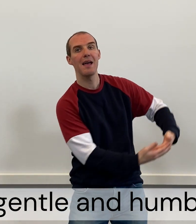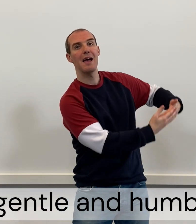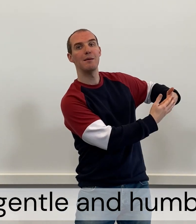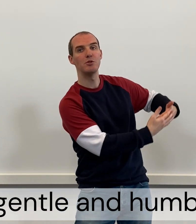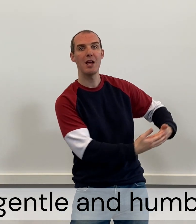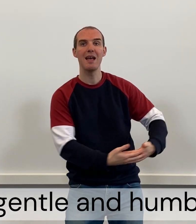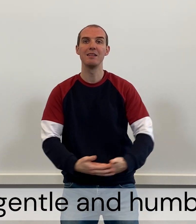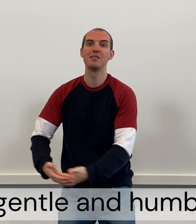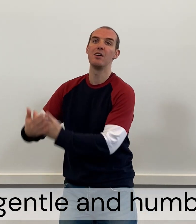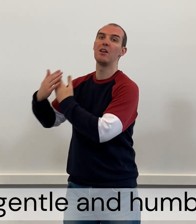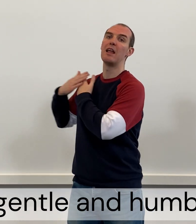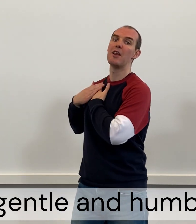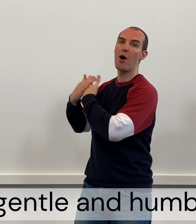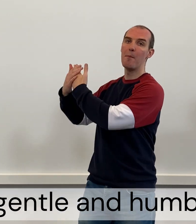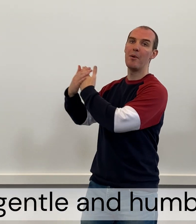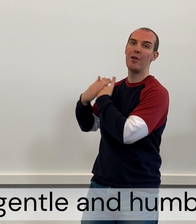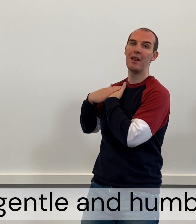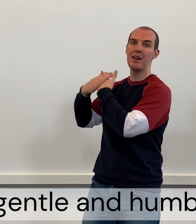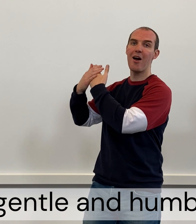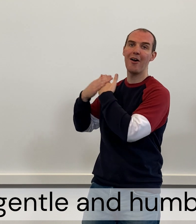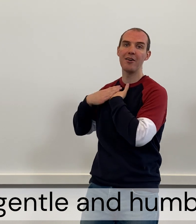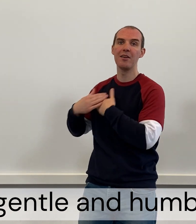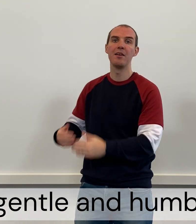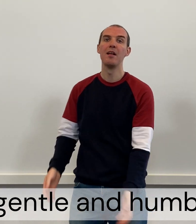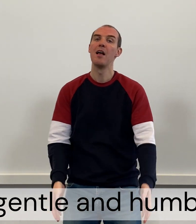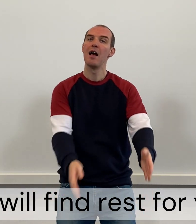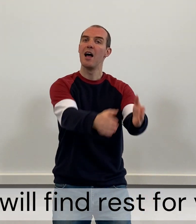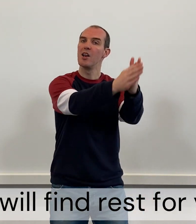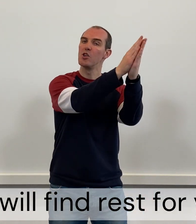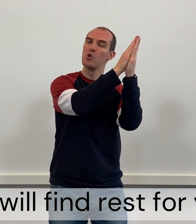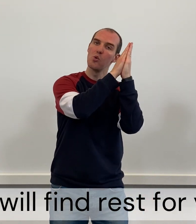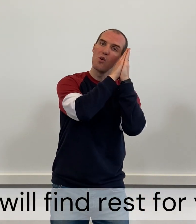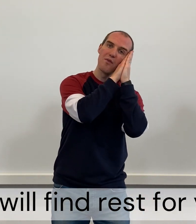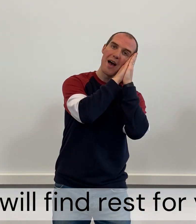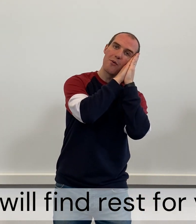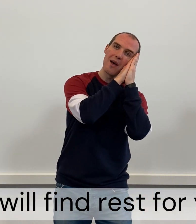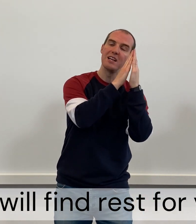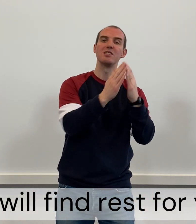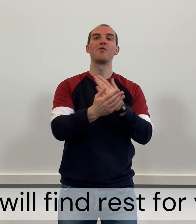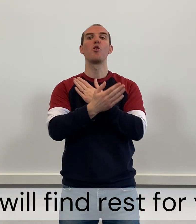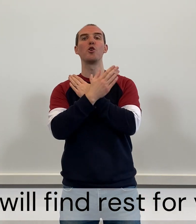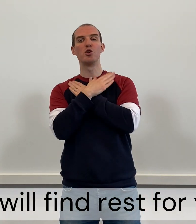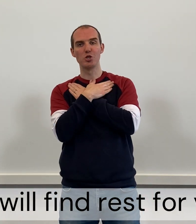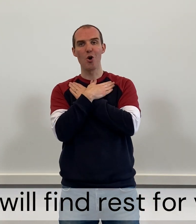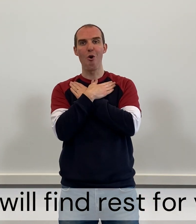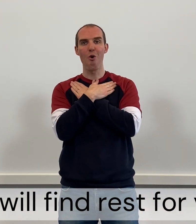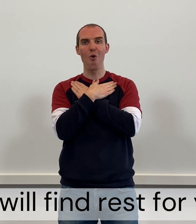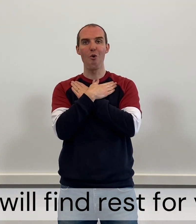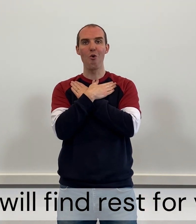am gentle and humble in heart, and you will find rest for your souls.